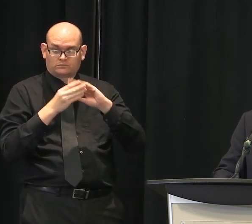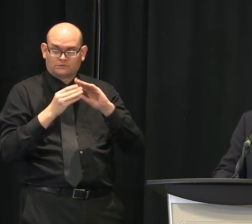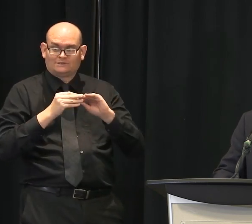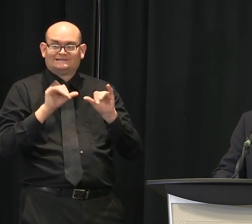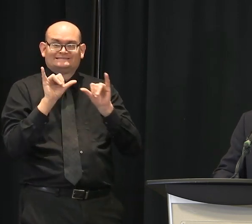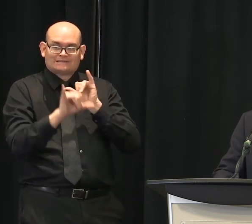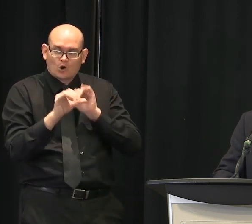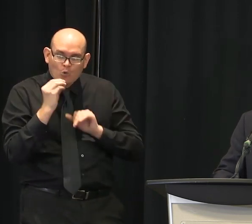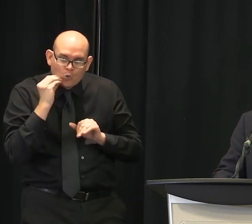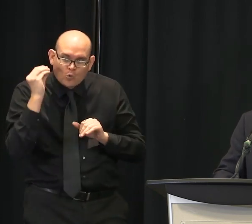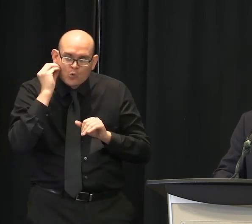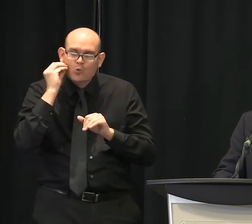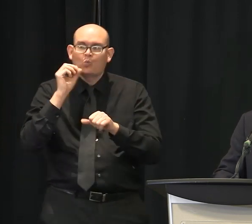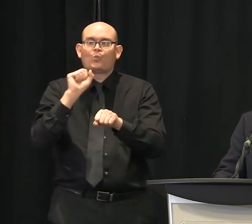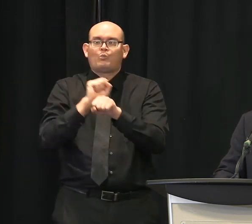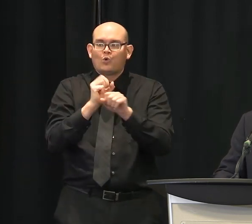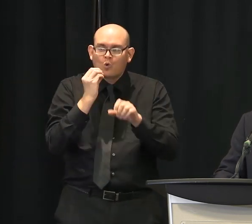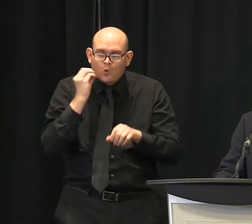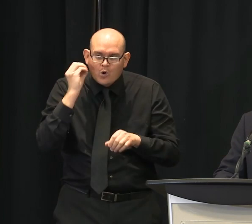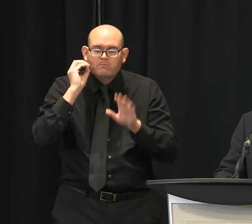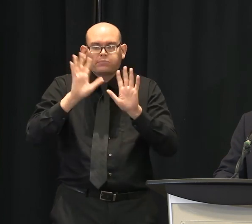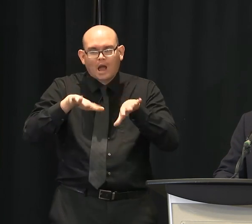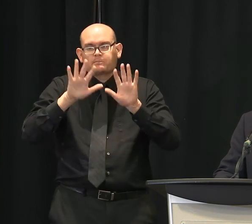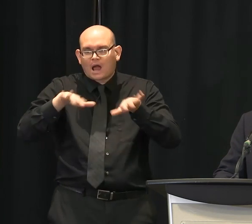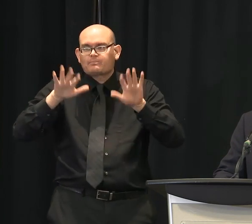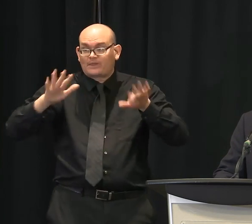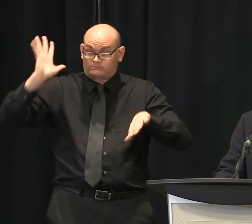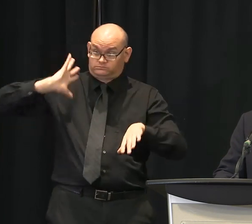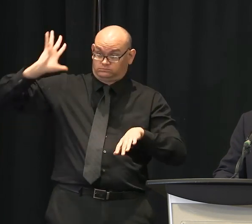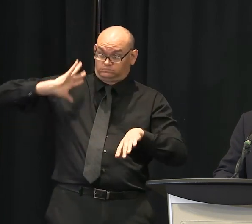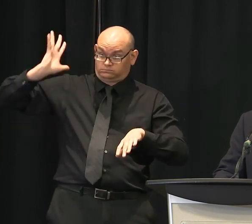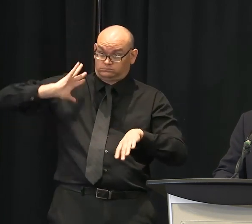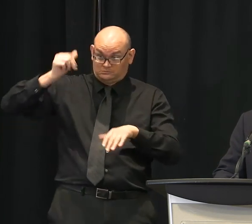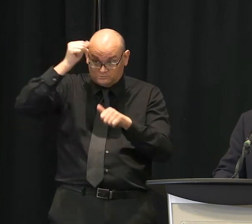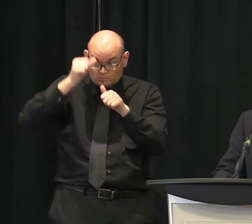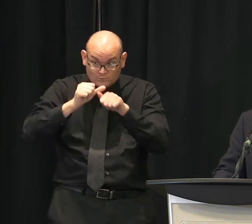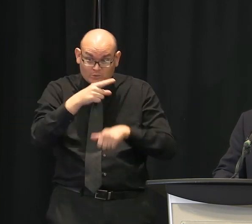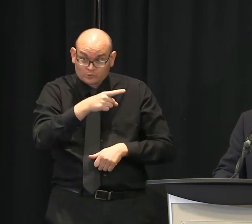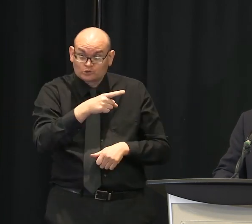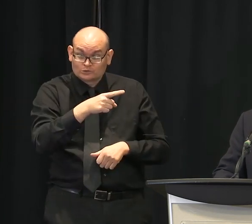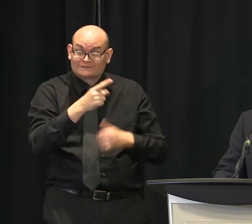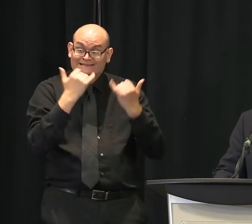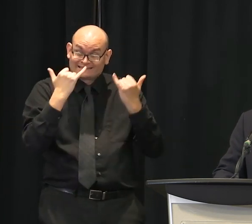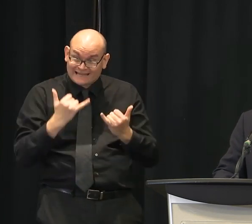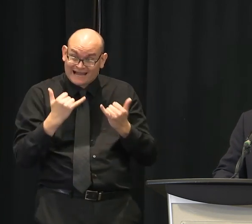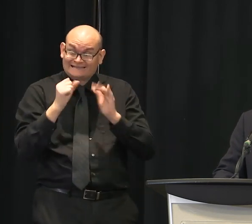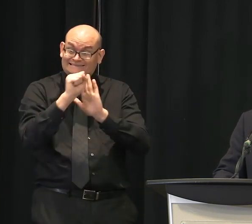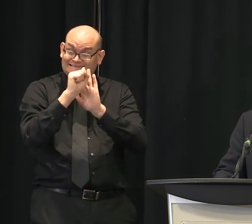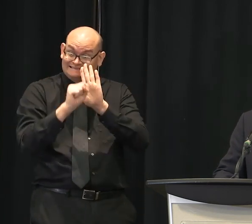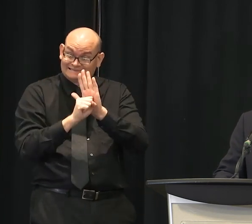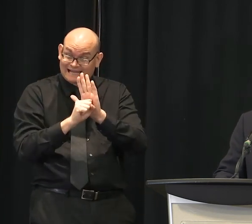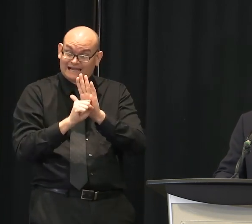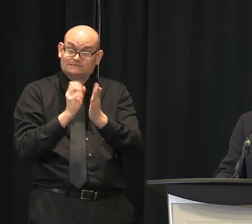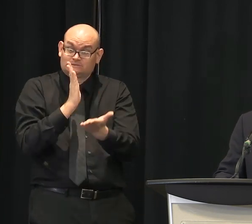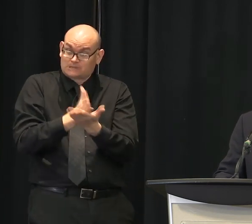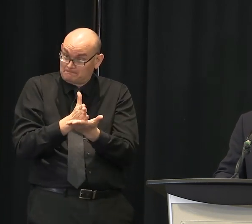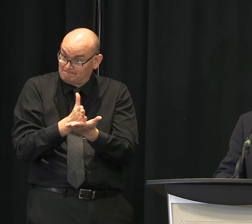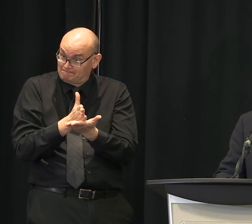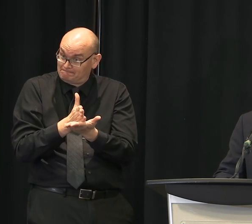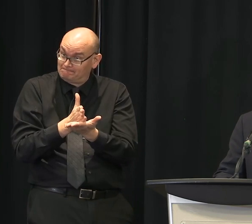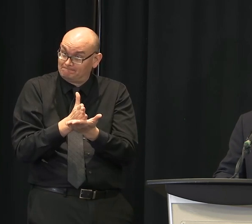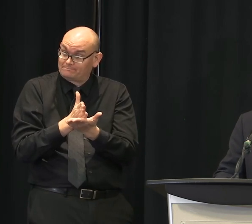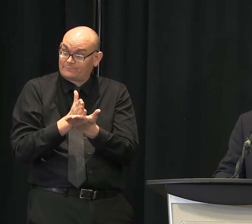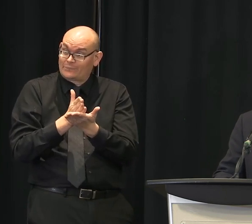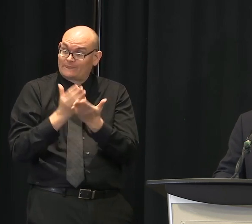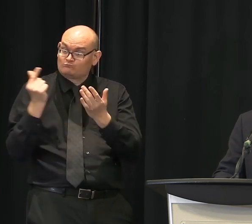keep things safe, you know, in our area. Now that that's been lifted on the state level, which ordinances still stand as far as